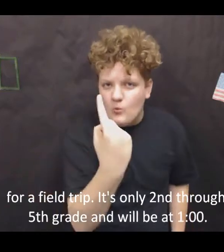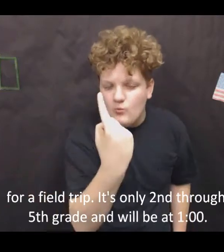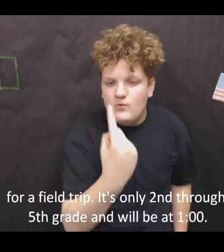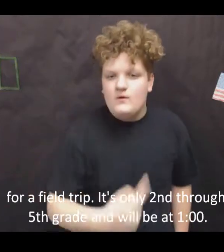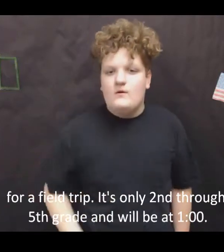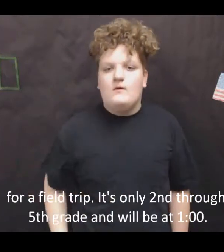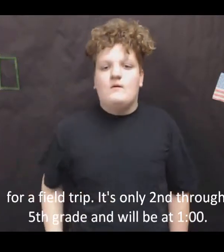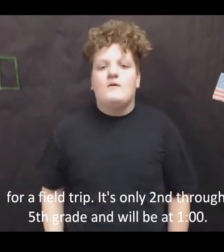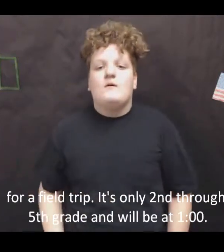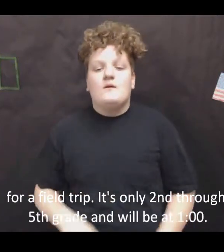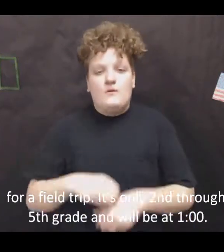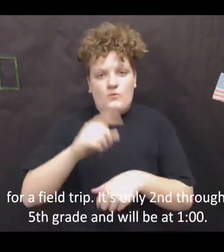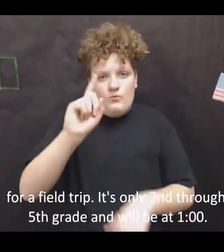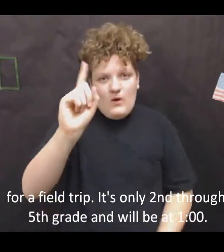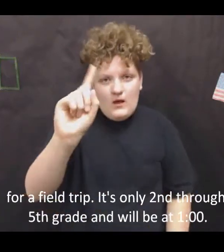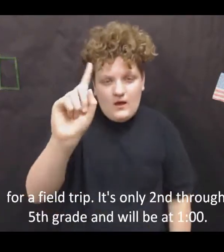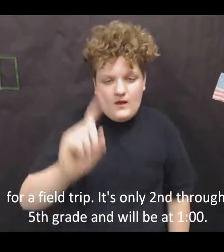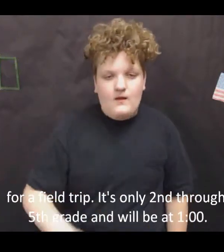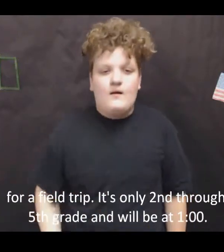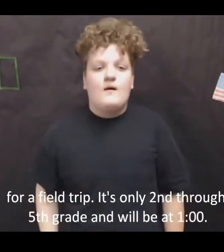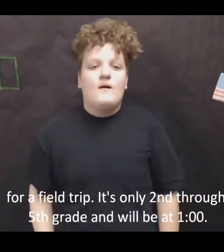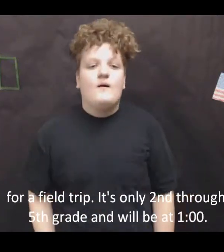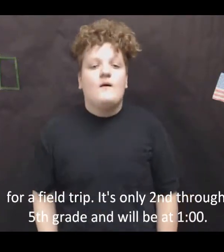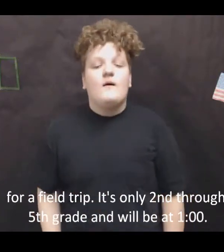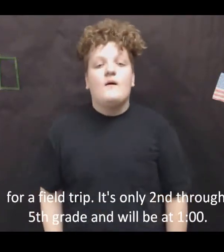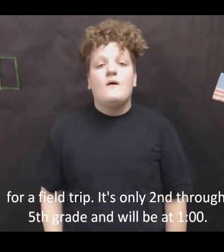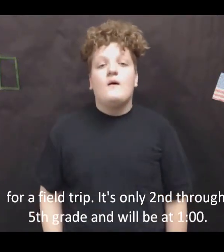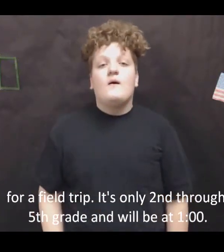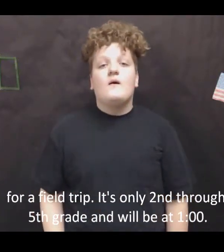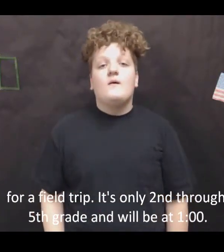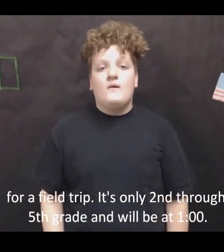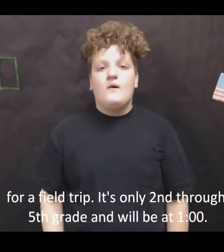it's only 2nd through 5th grade. It will be at 1 o'clock.